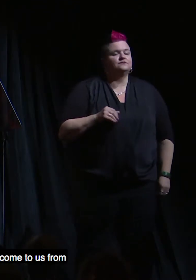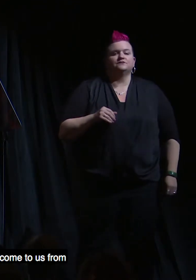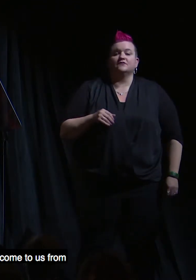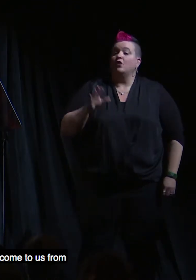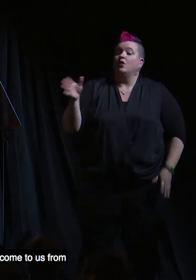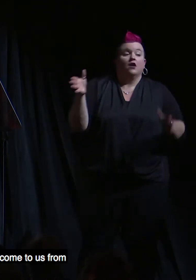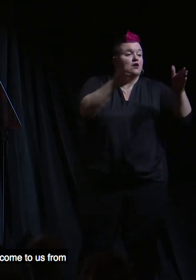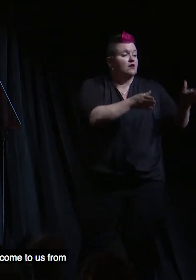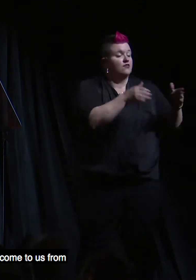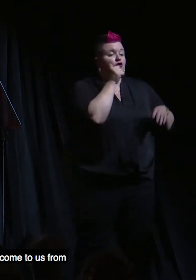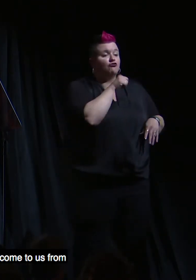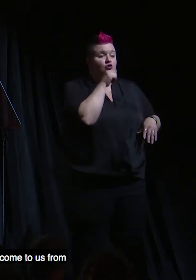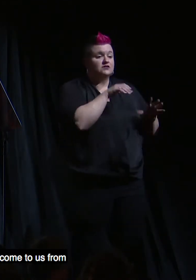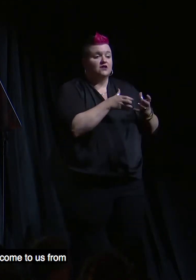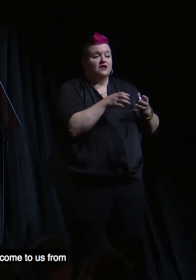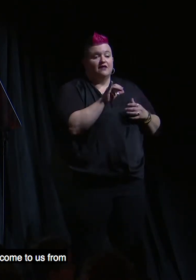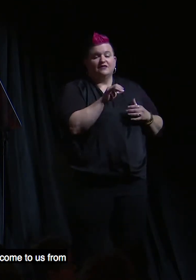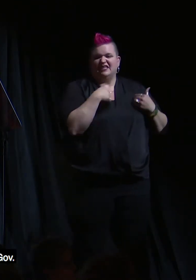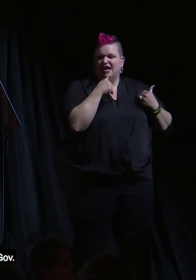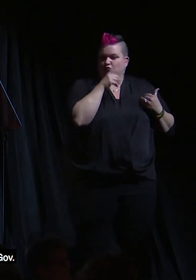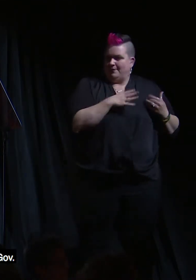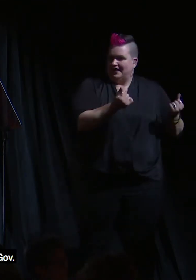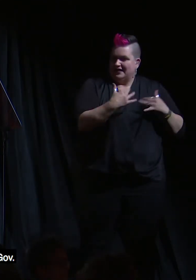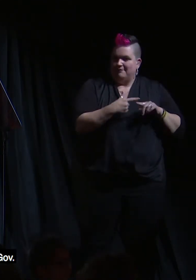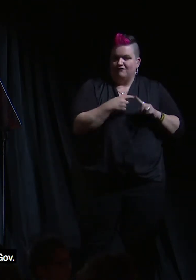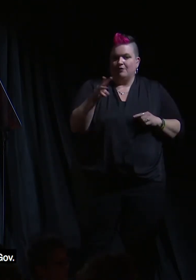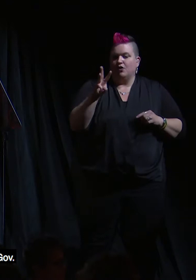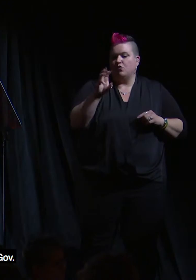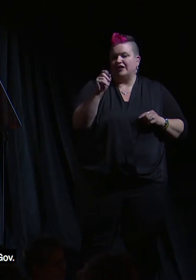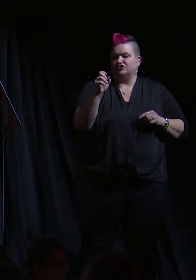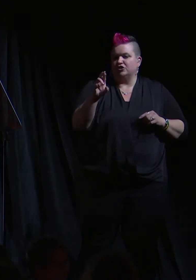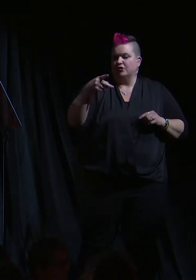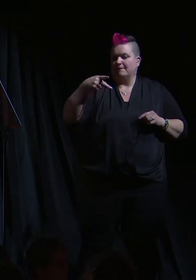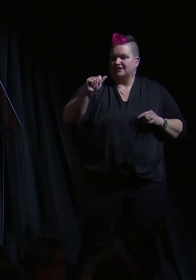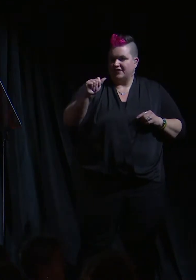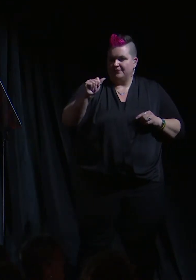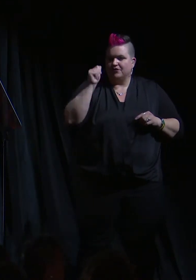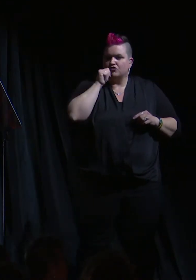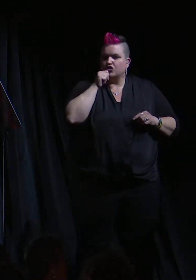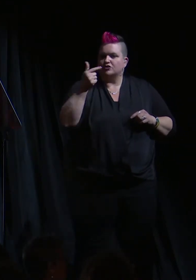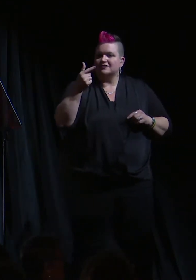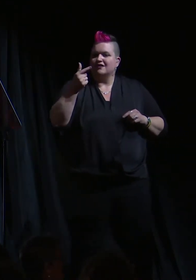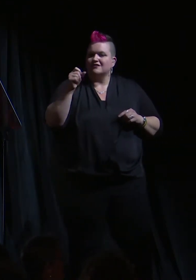Or the girls and young women who have come to us from Western Pennsylvania Girls Gov.